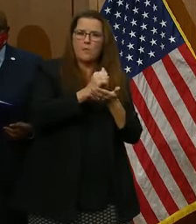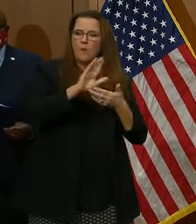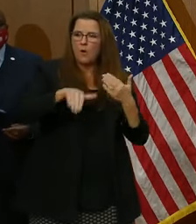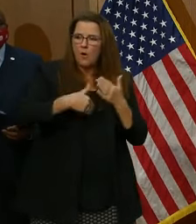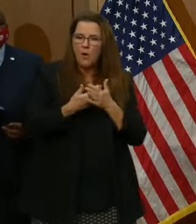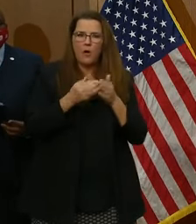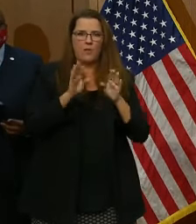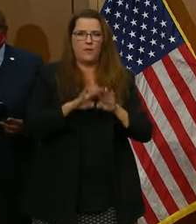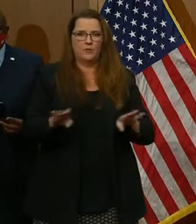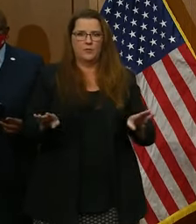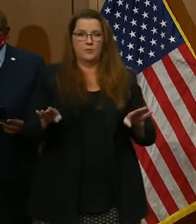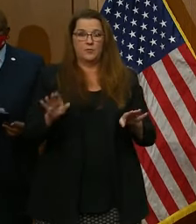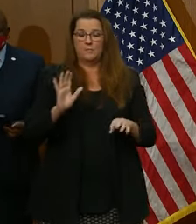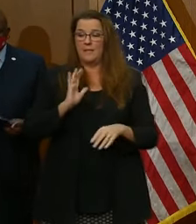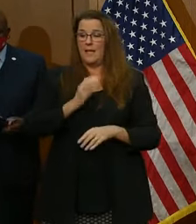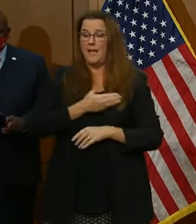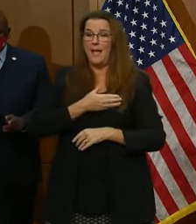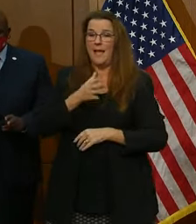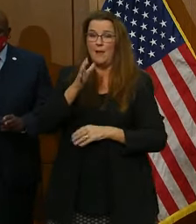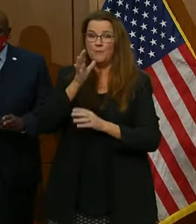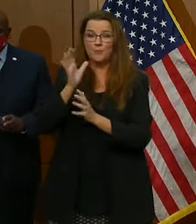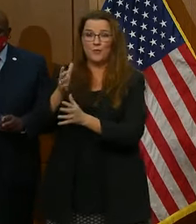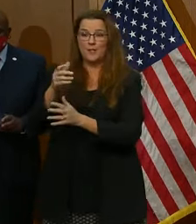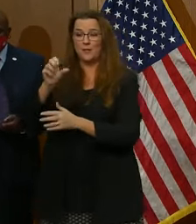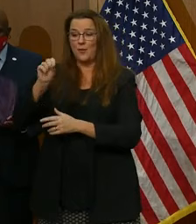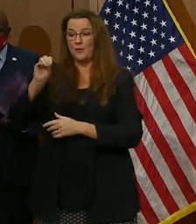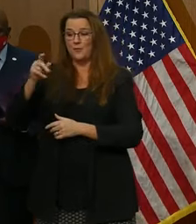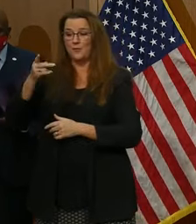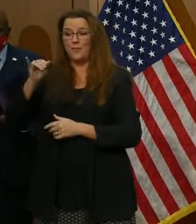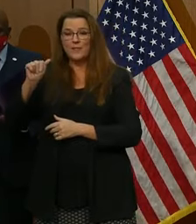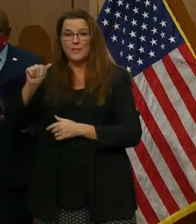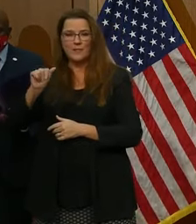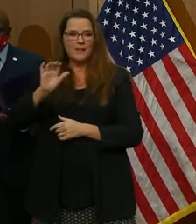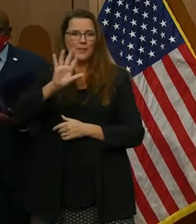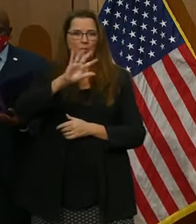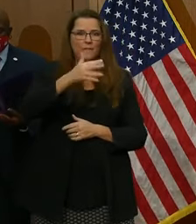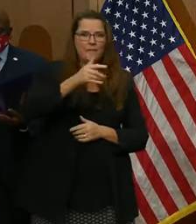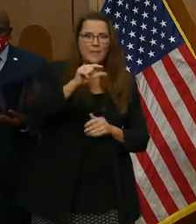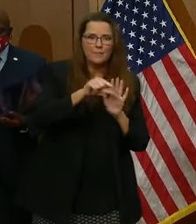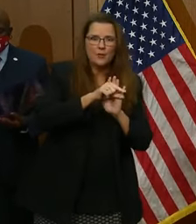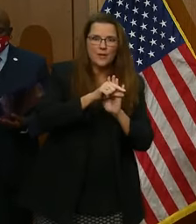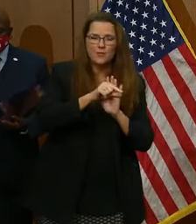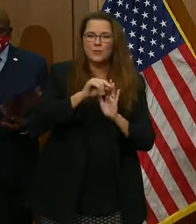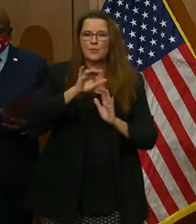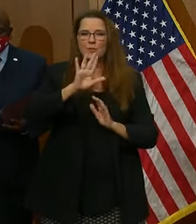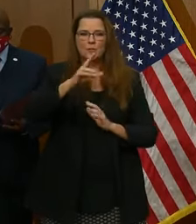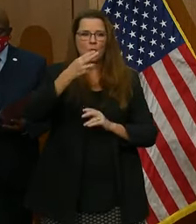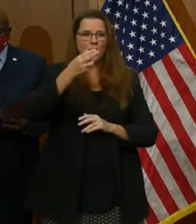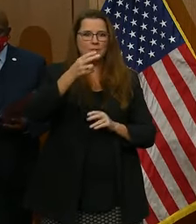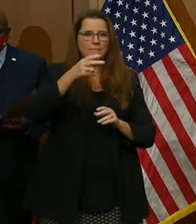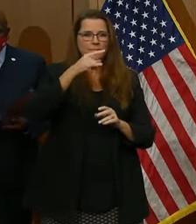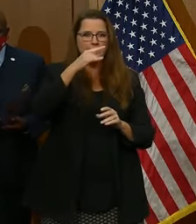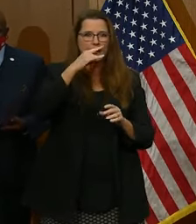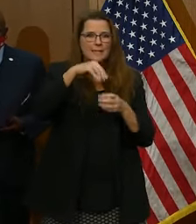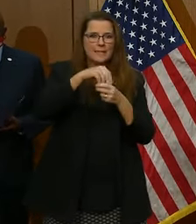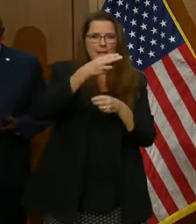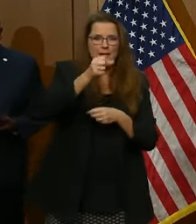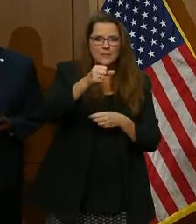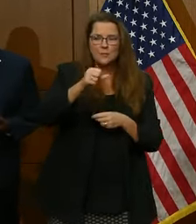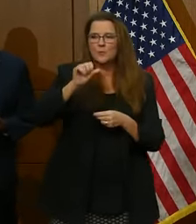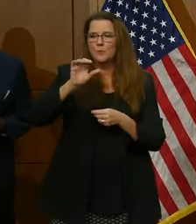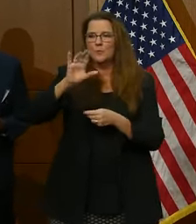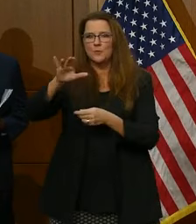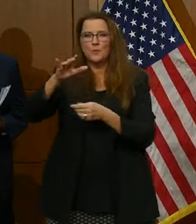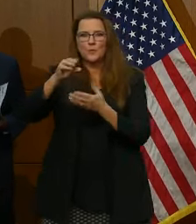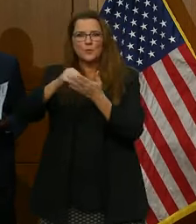our granddaughter, Sophia, your fifth grader, your high schooler, your college student, your student that has taken a